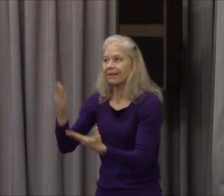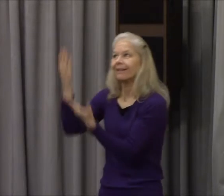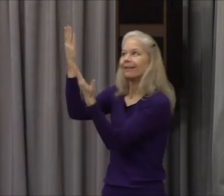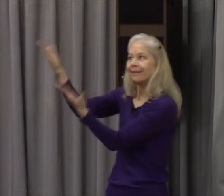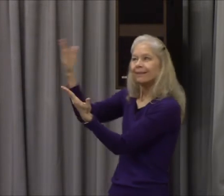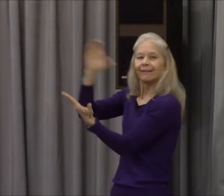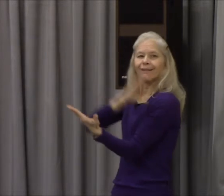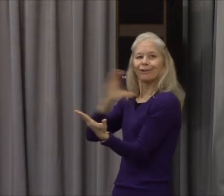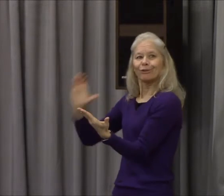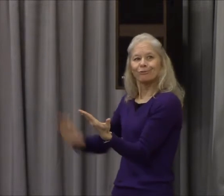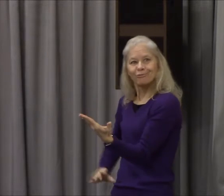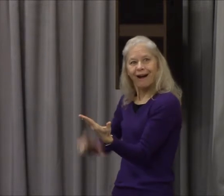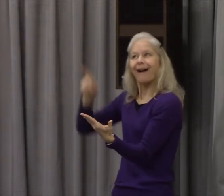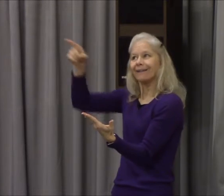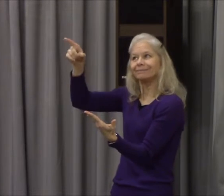And he made that known.